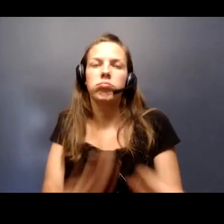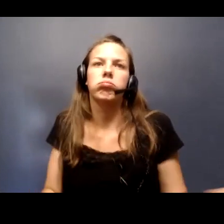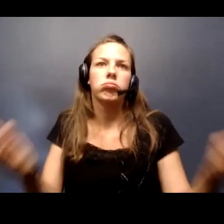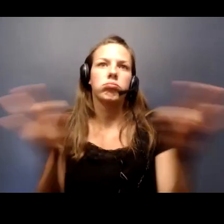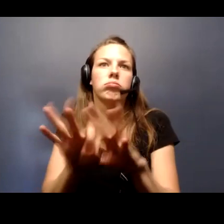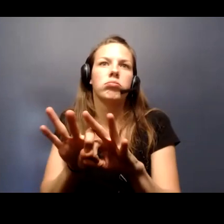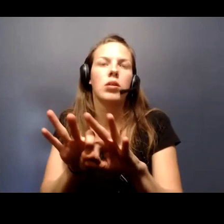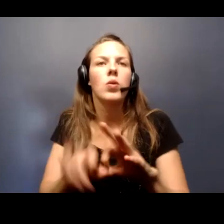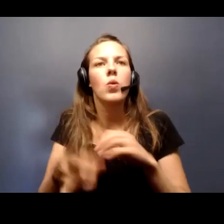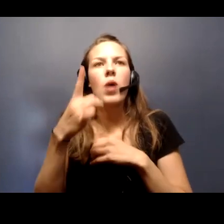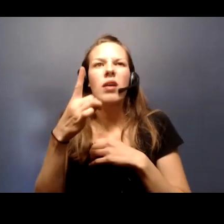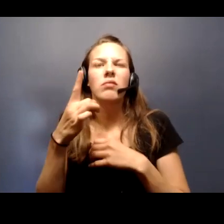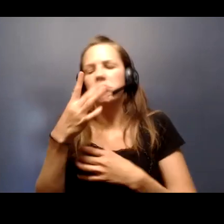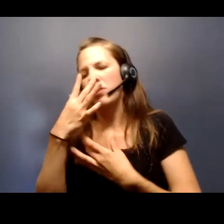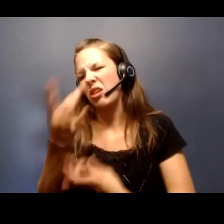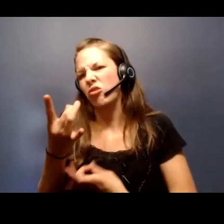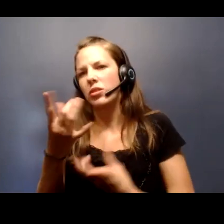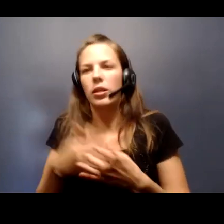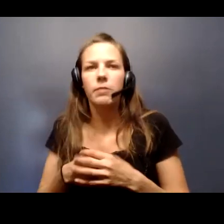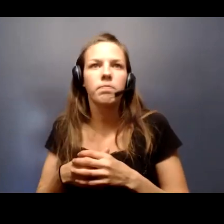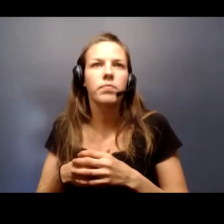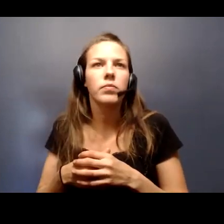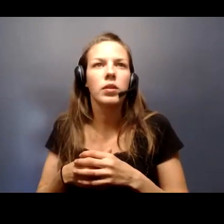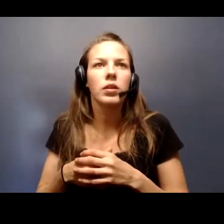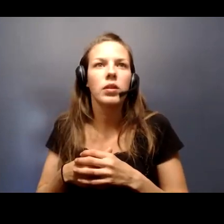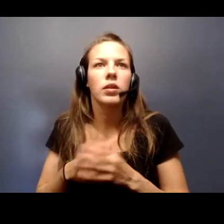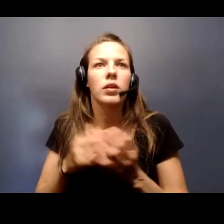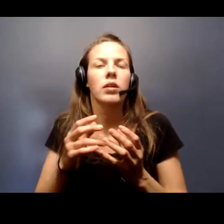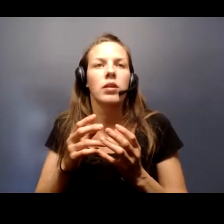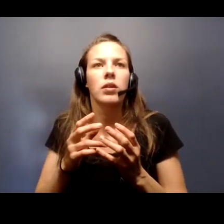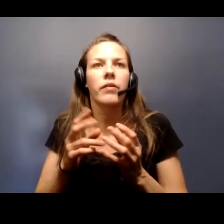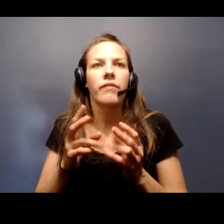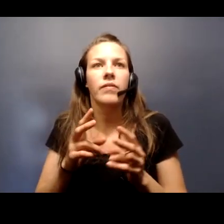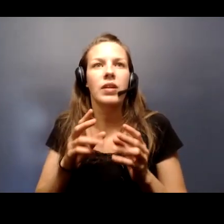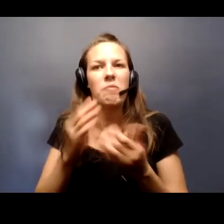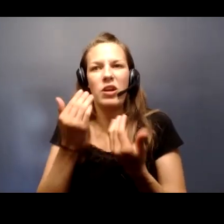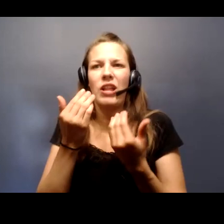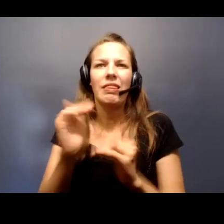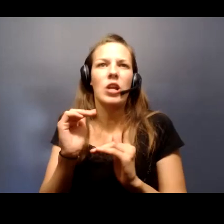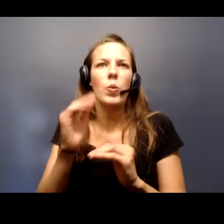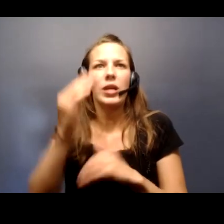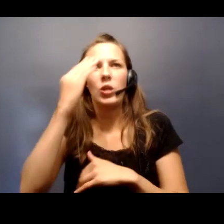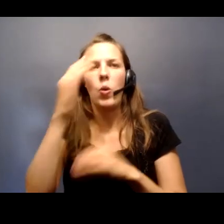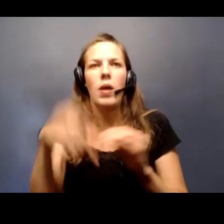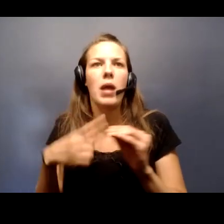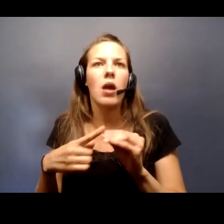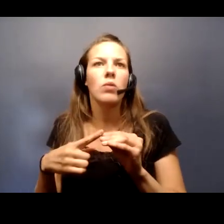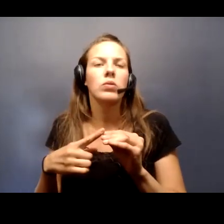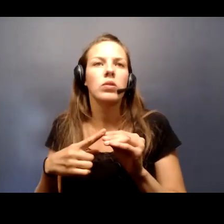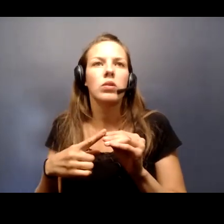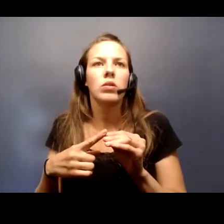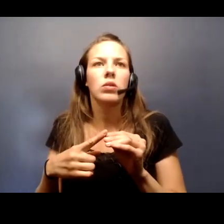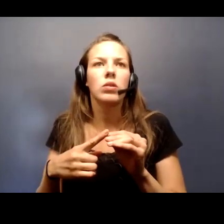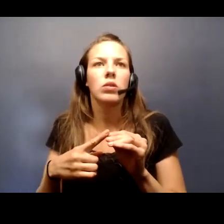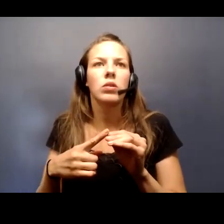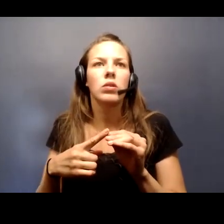and one that's interesting. Very little that we know about the